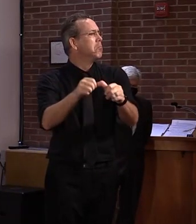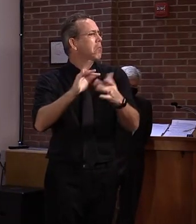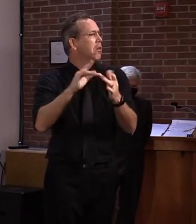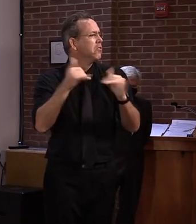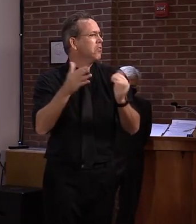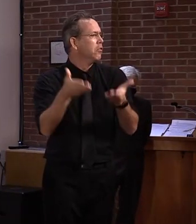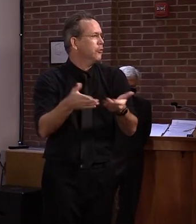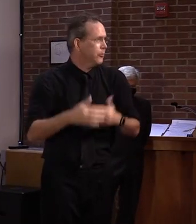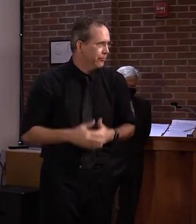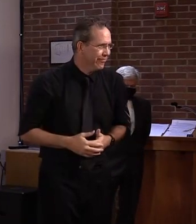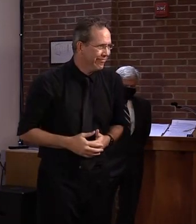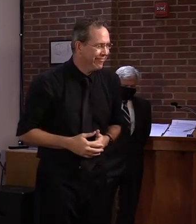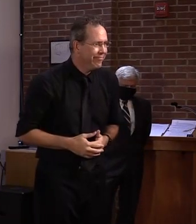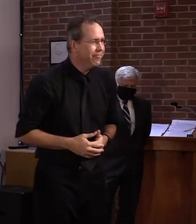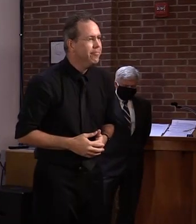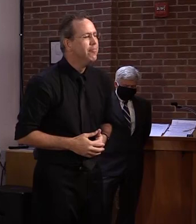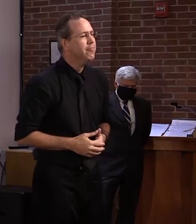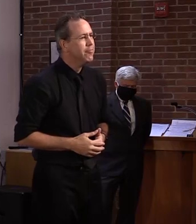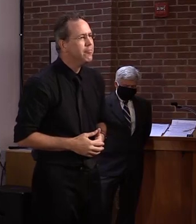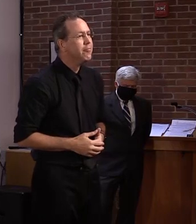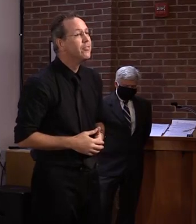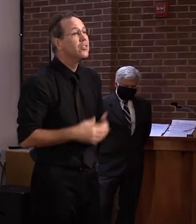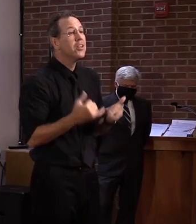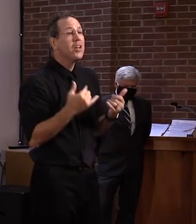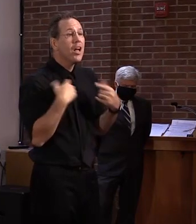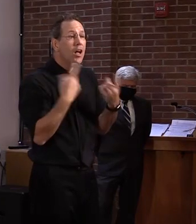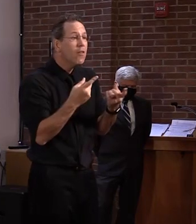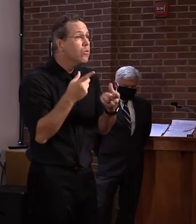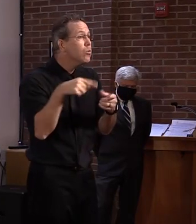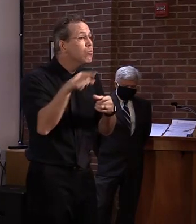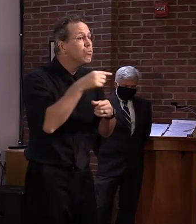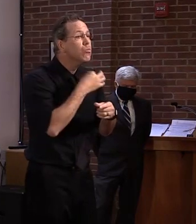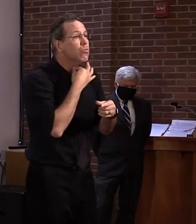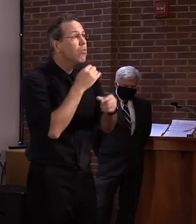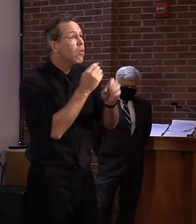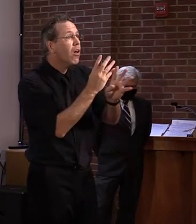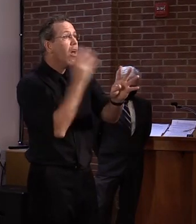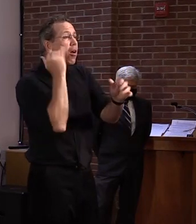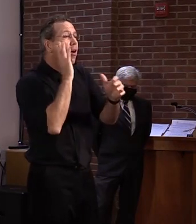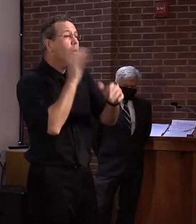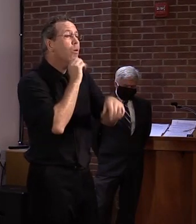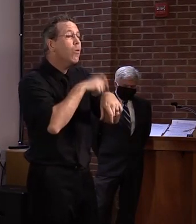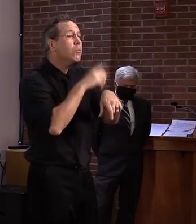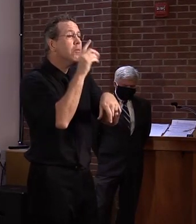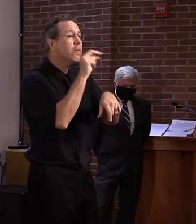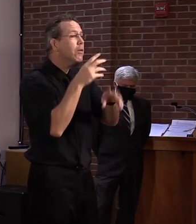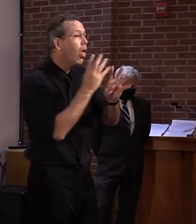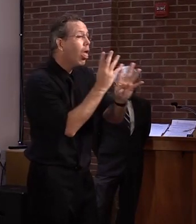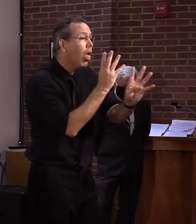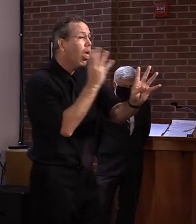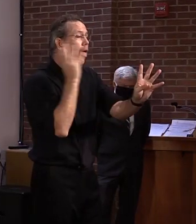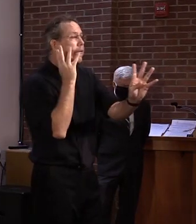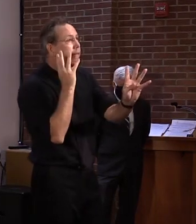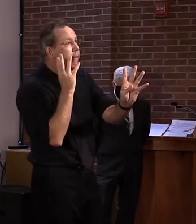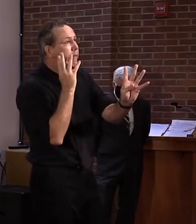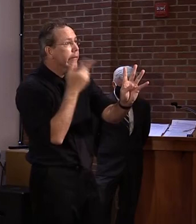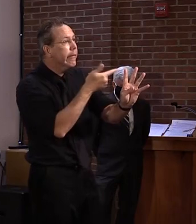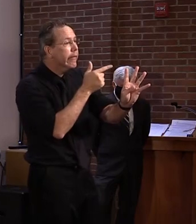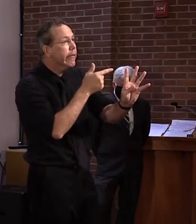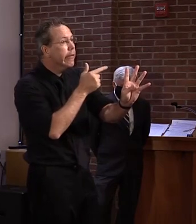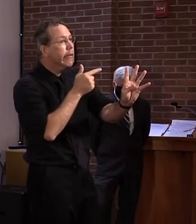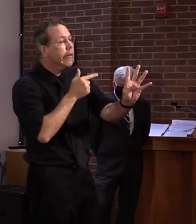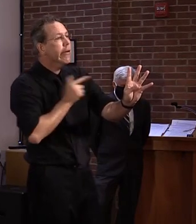DMV. Vermonters will no longer need to wait at a DMV office for their turn to